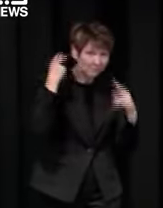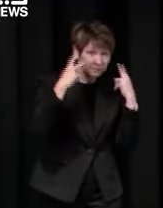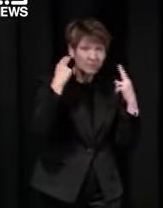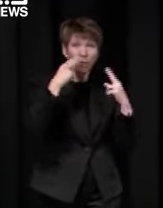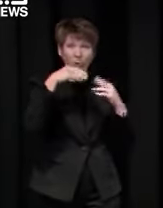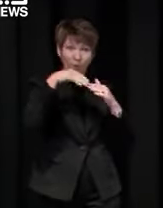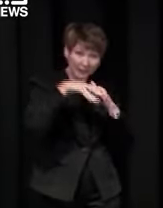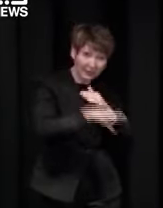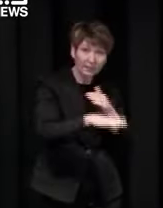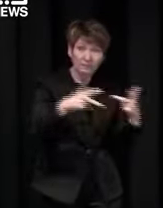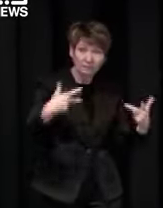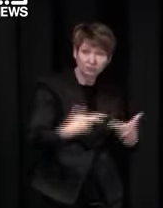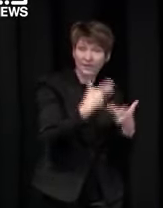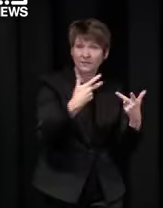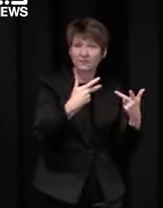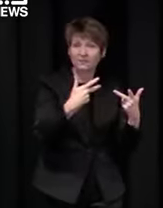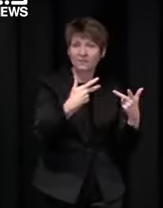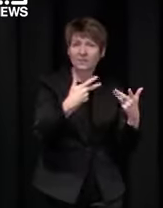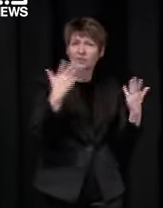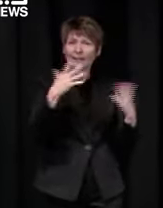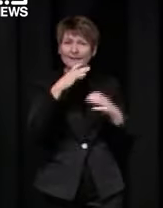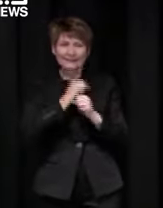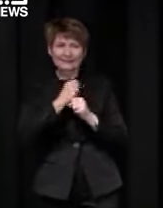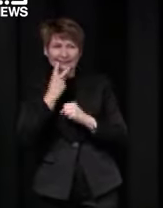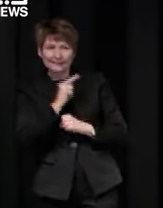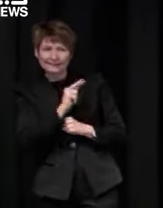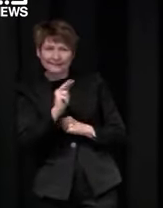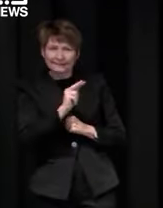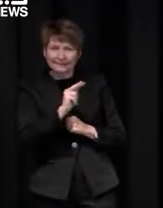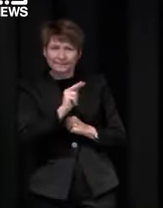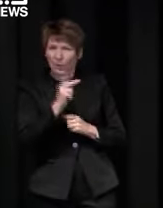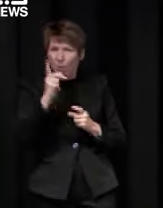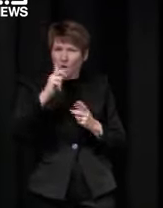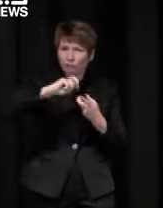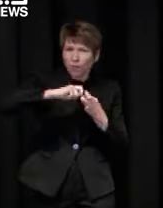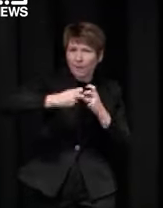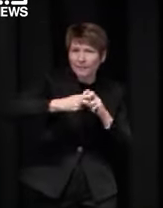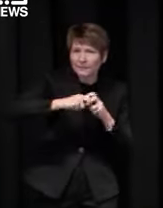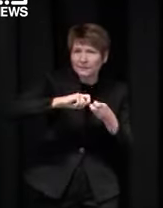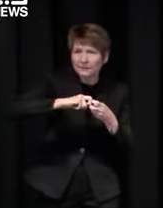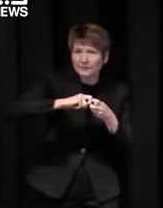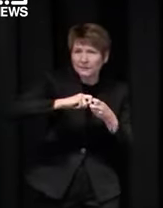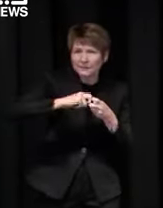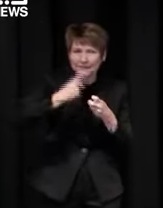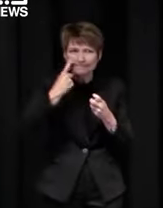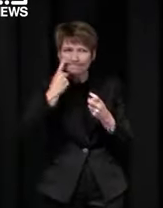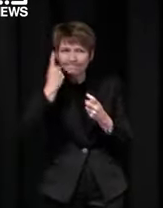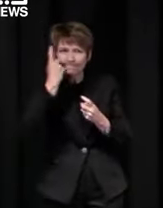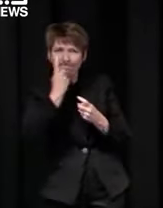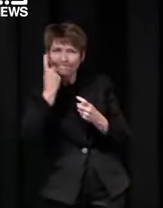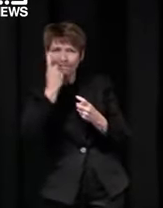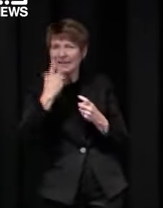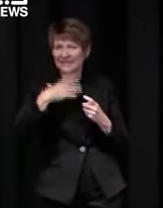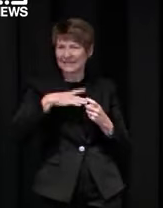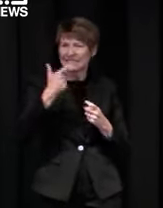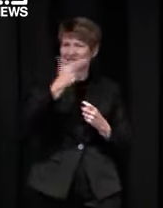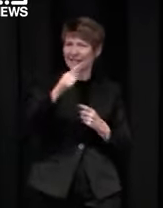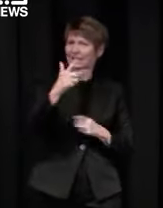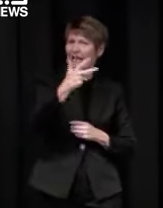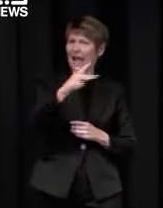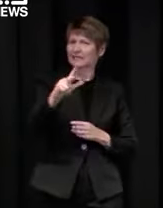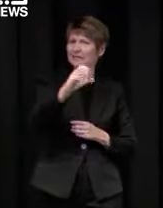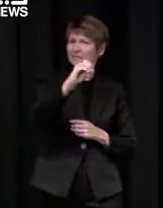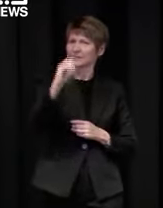arise but we moreover we need people to get vaccinated so that they can once we get to 70 and 80 attend